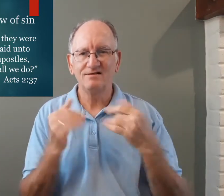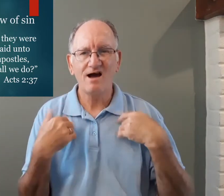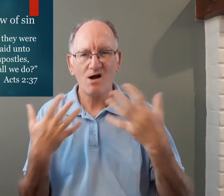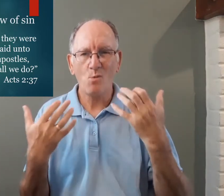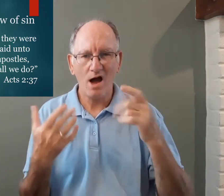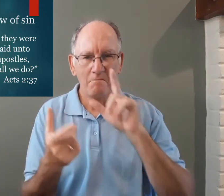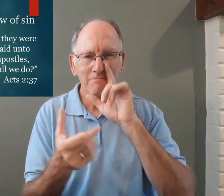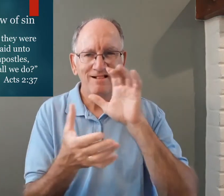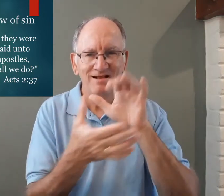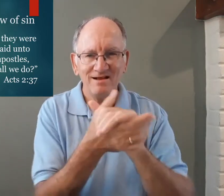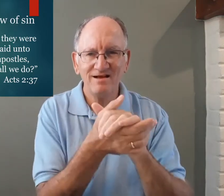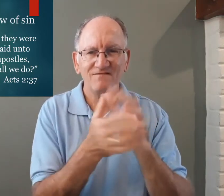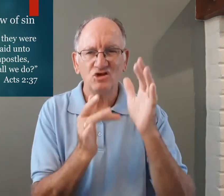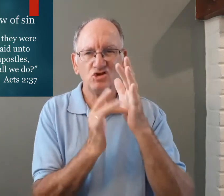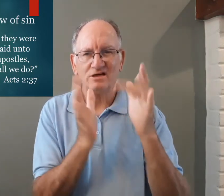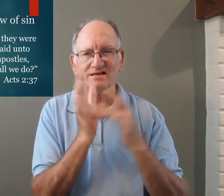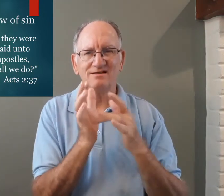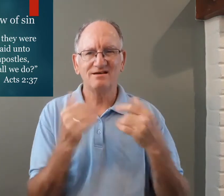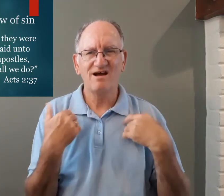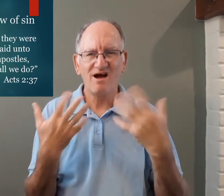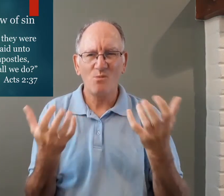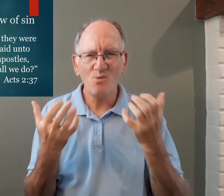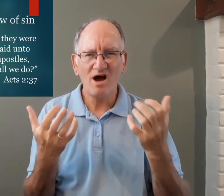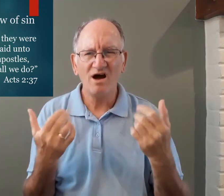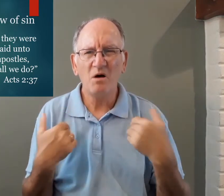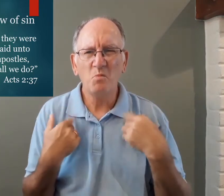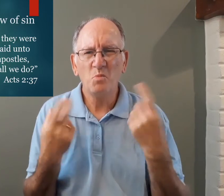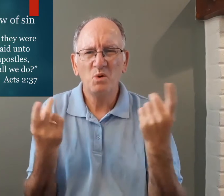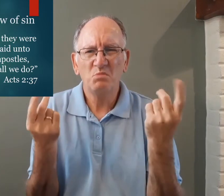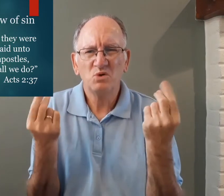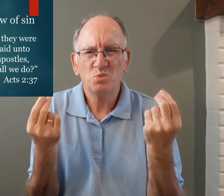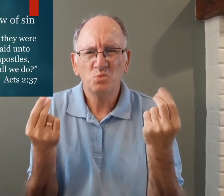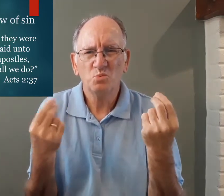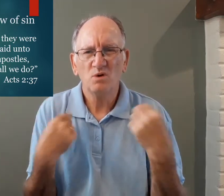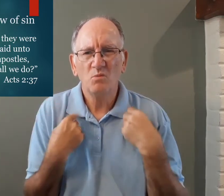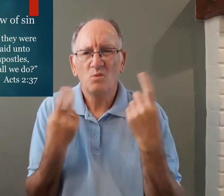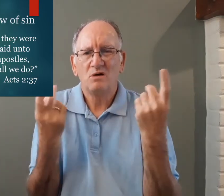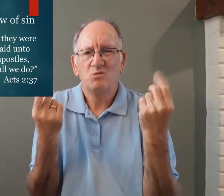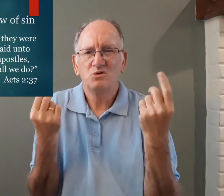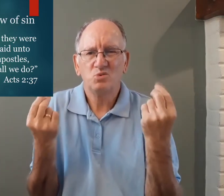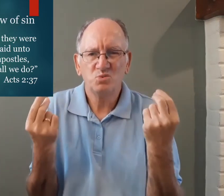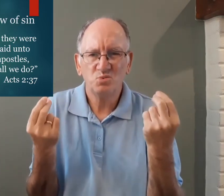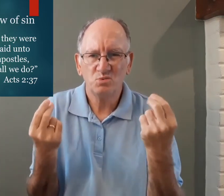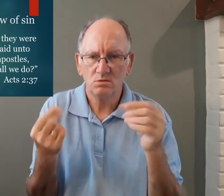to love Jesus they wanted to believe on Jesus so they asked what do they do